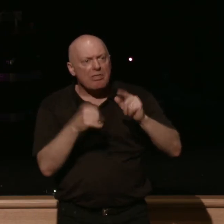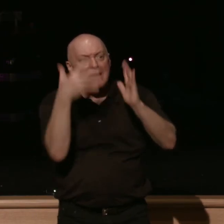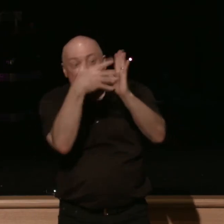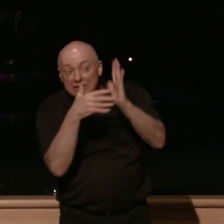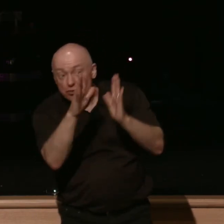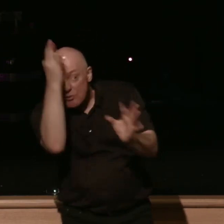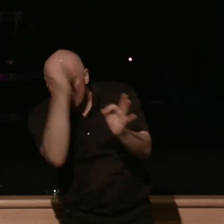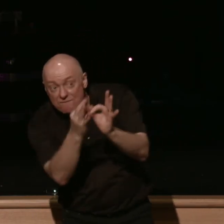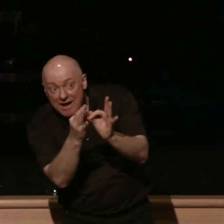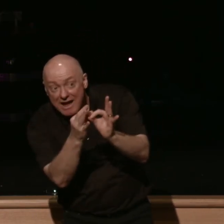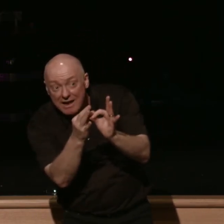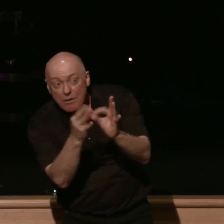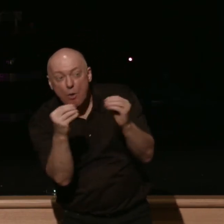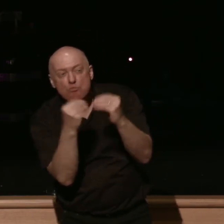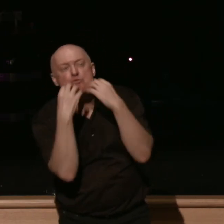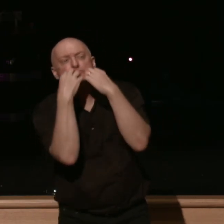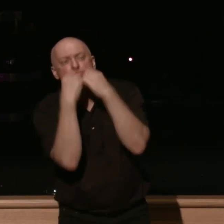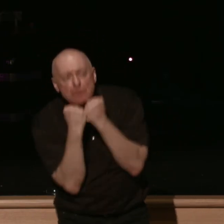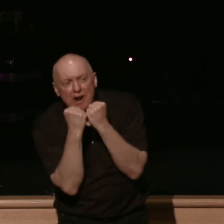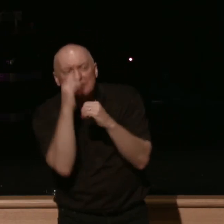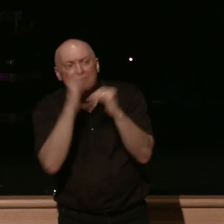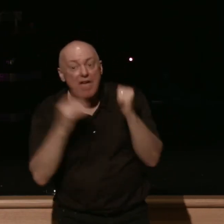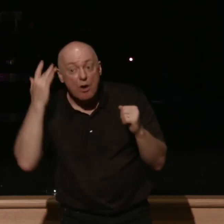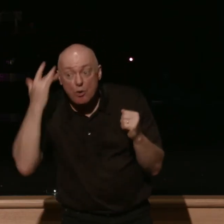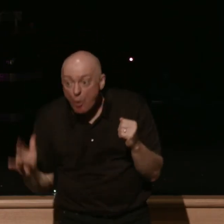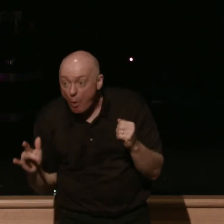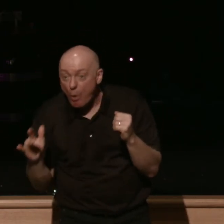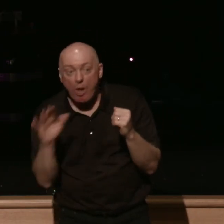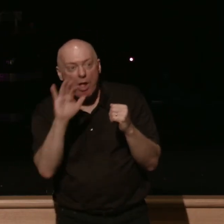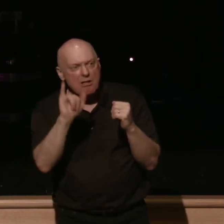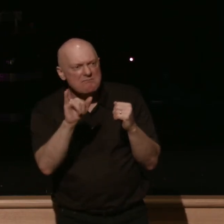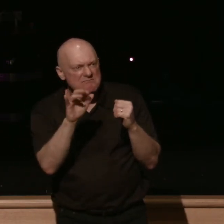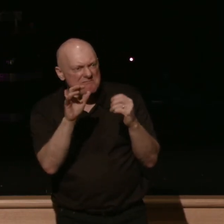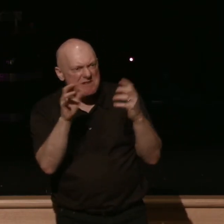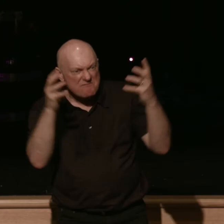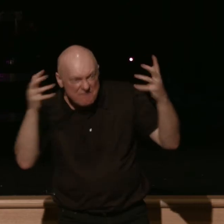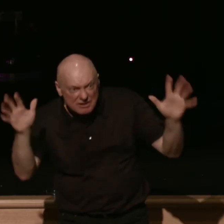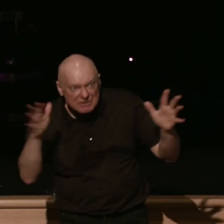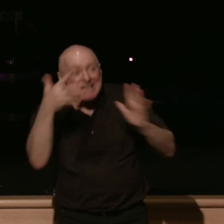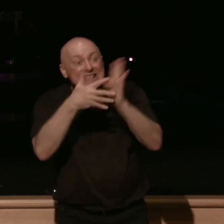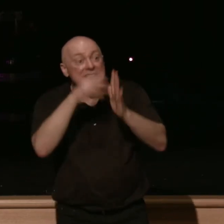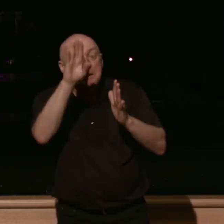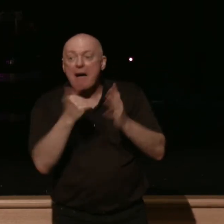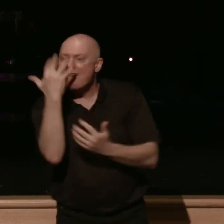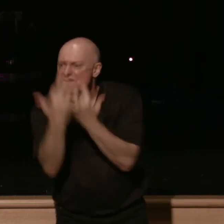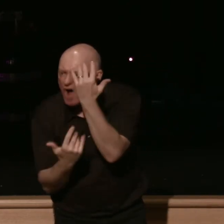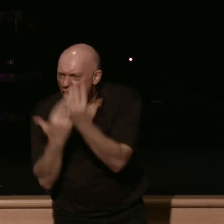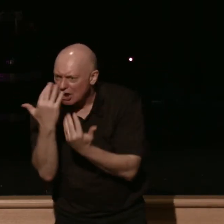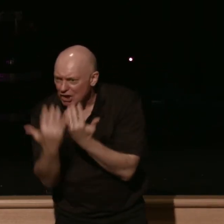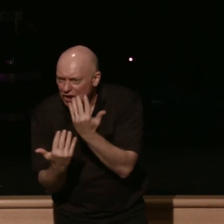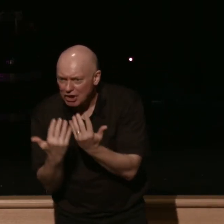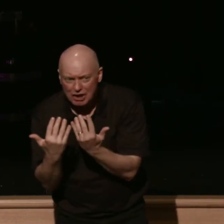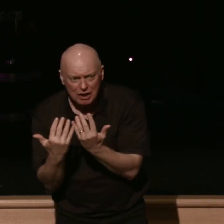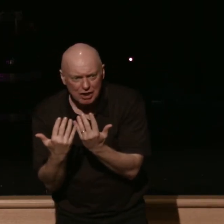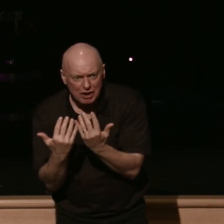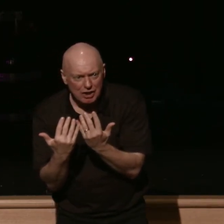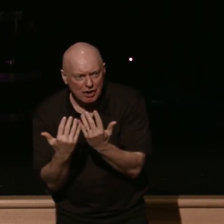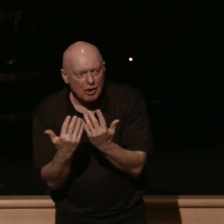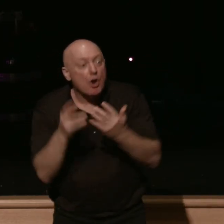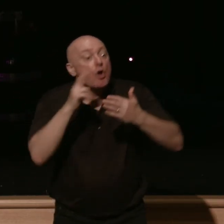faith more precious than gold that perishes though it's tested by fire may be found result in praise